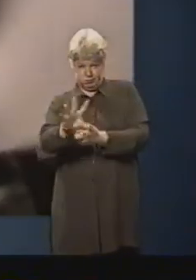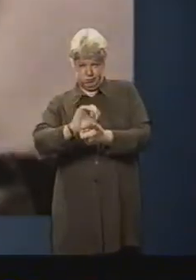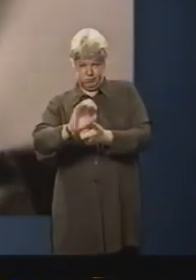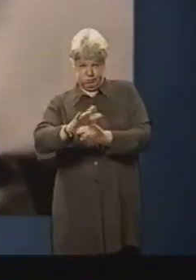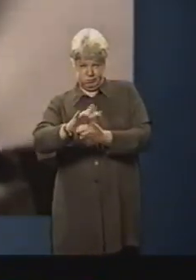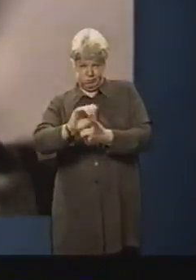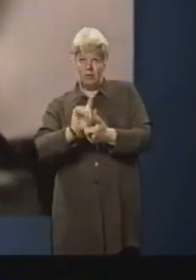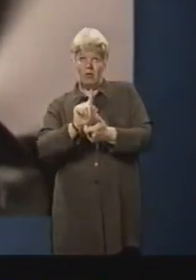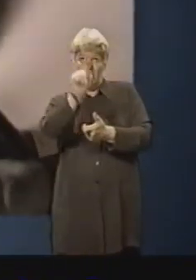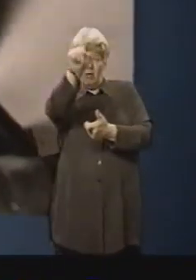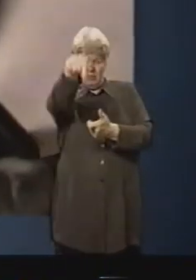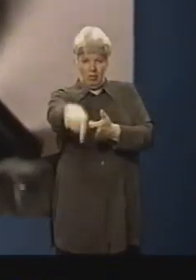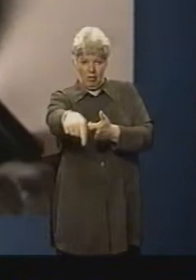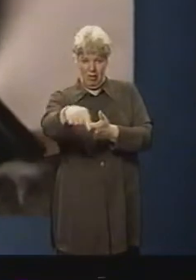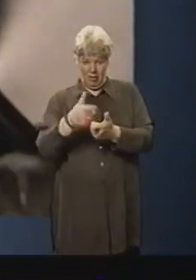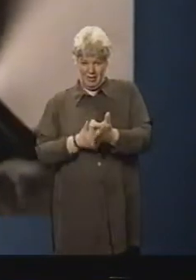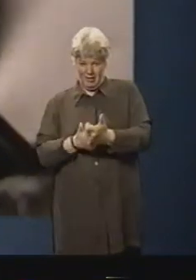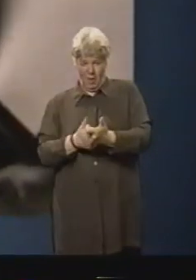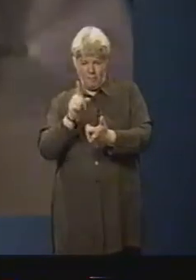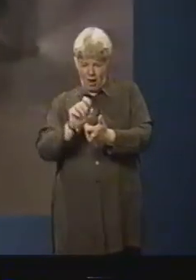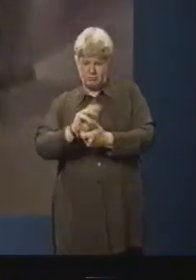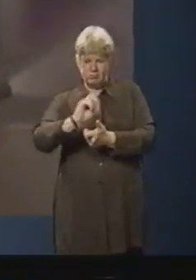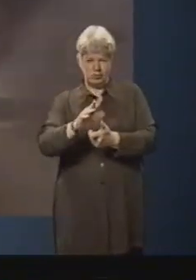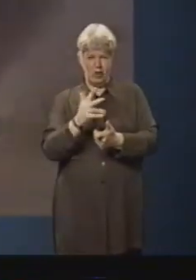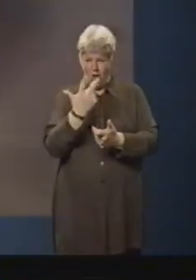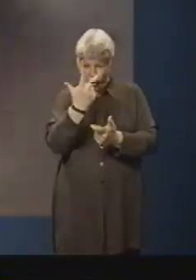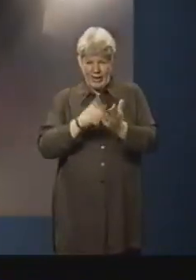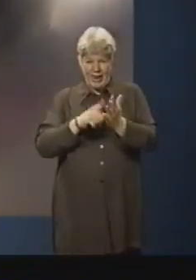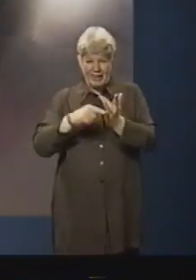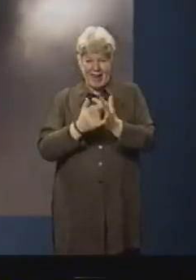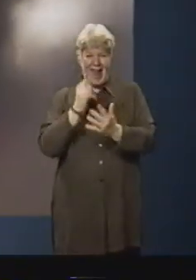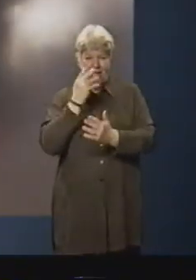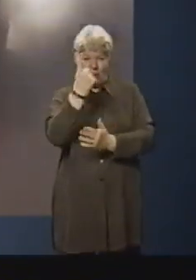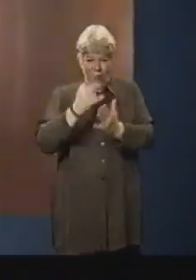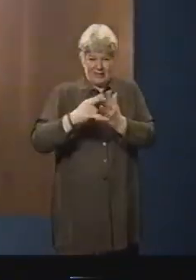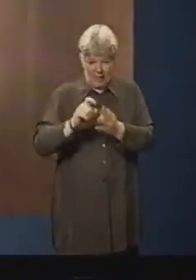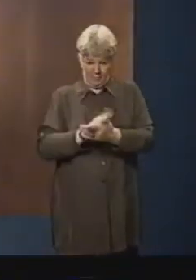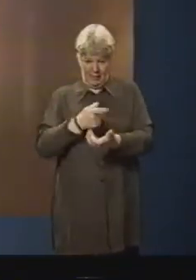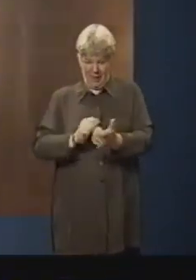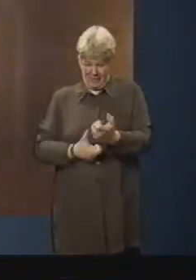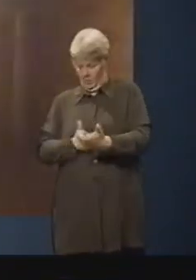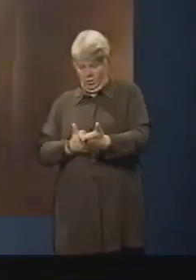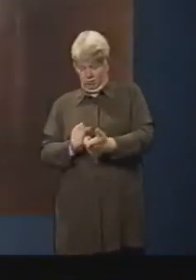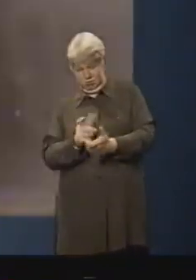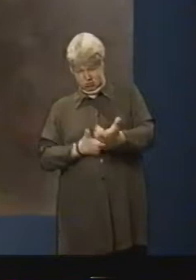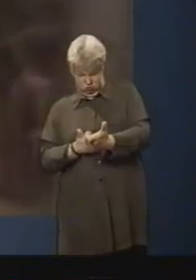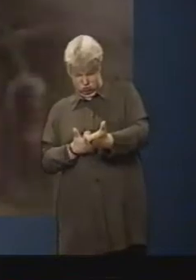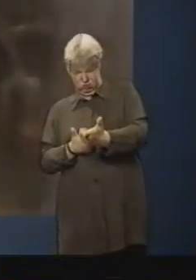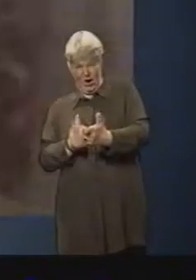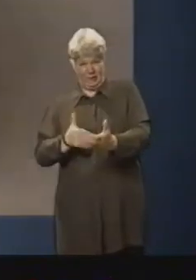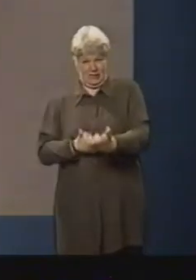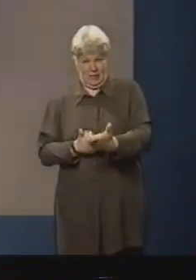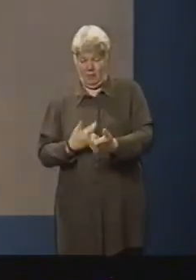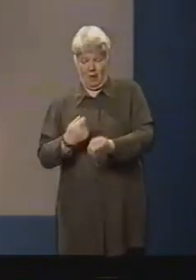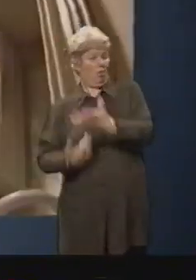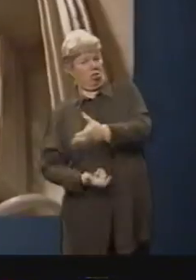flames. But with almost three litres of water pumping out every second, it's got a life of its own. For a brief moment, I